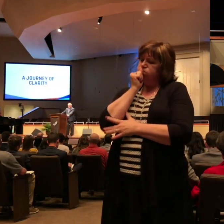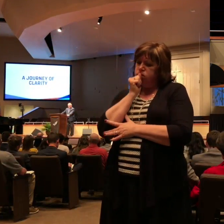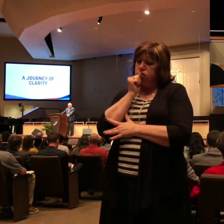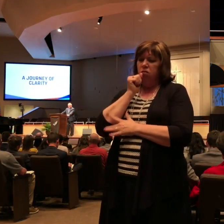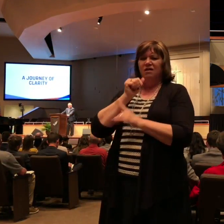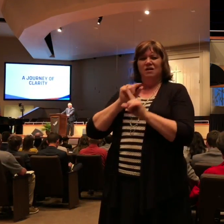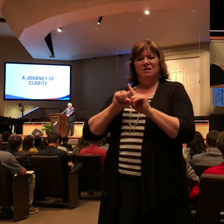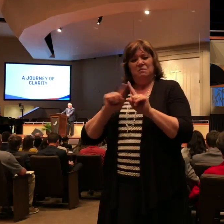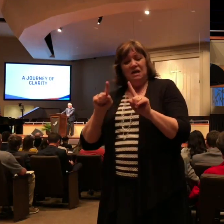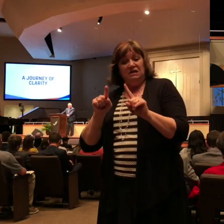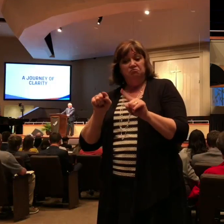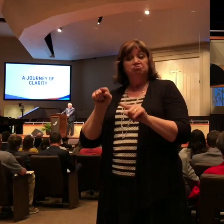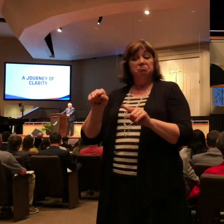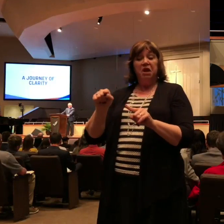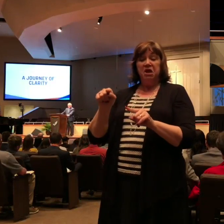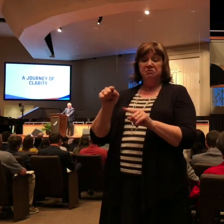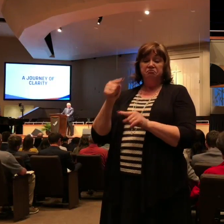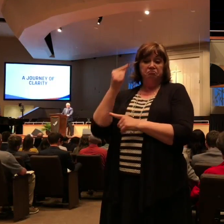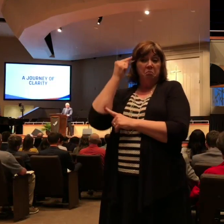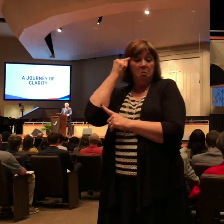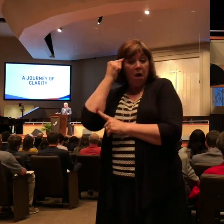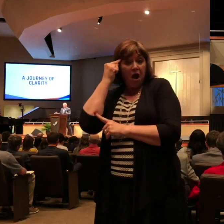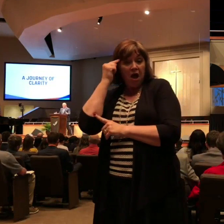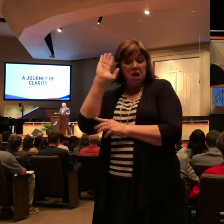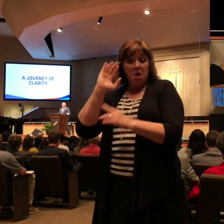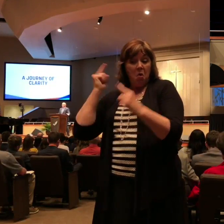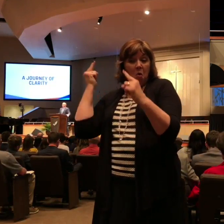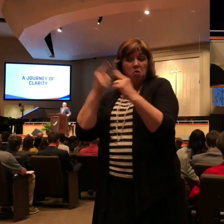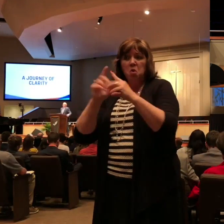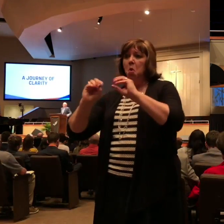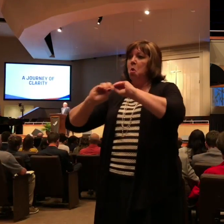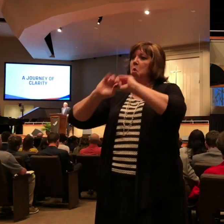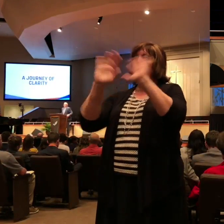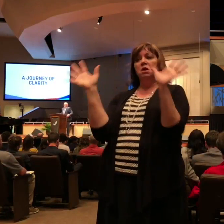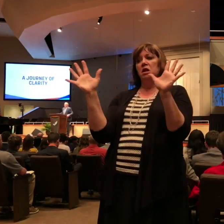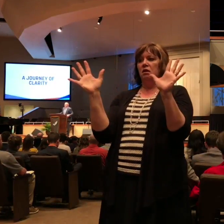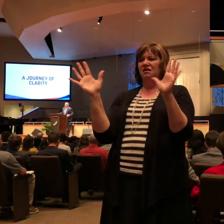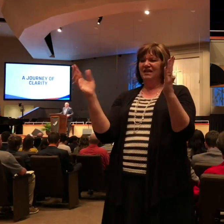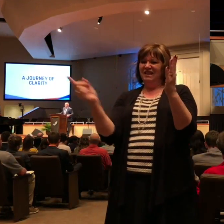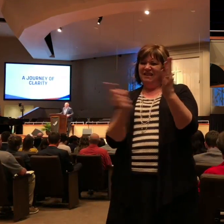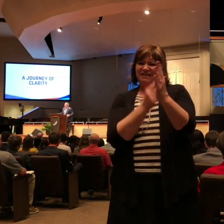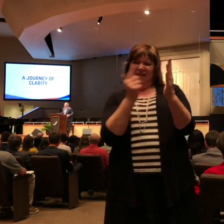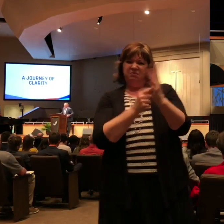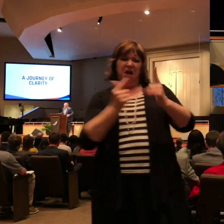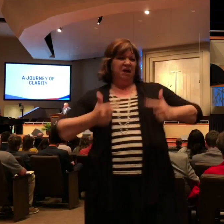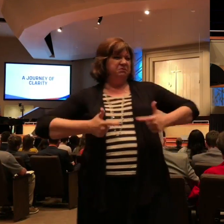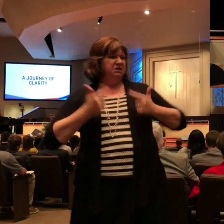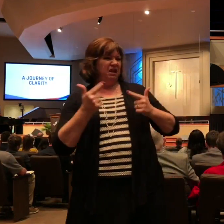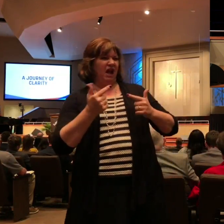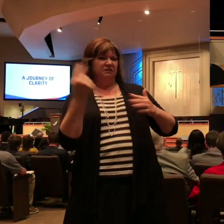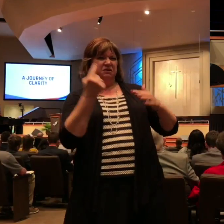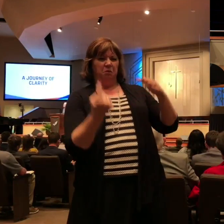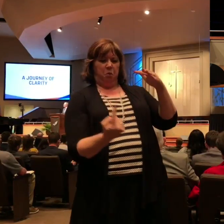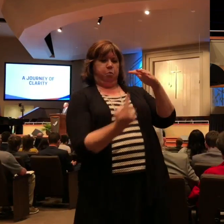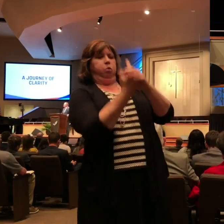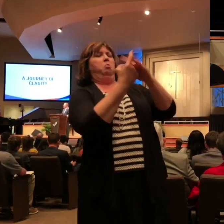clarity. Have you ever received some information, a voicemail, a text message,